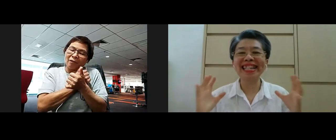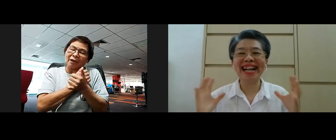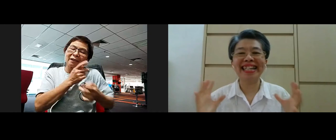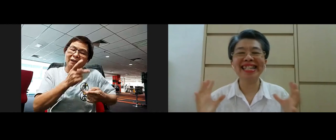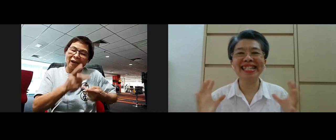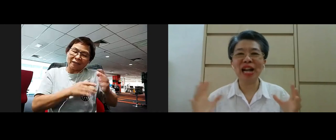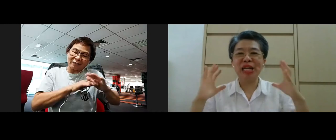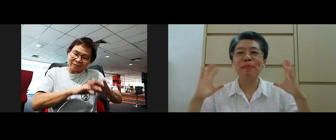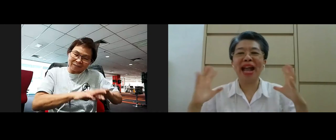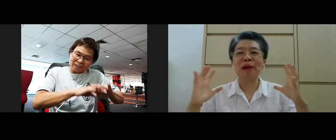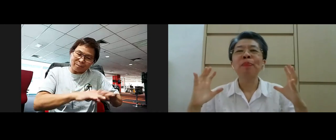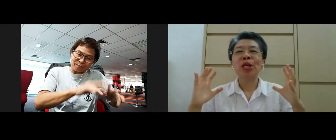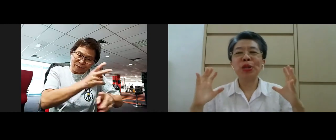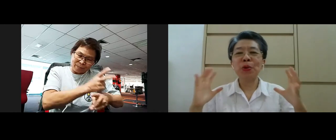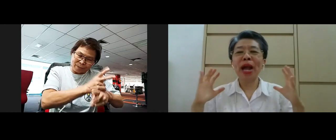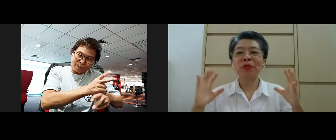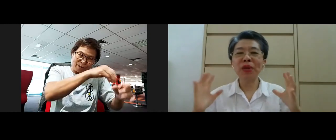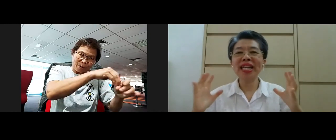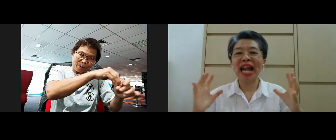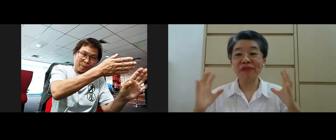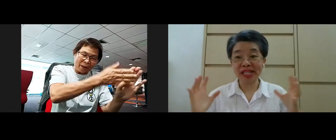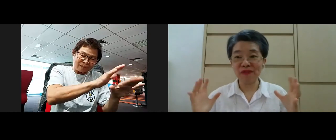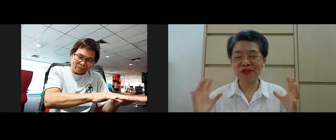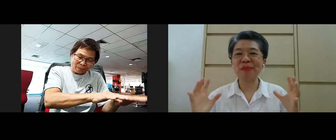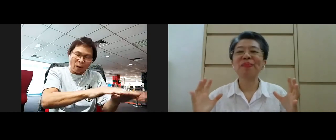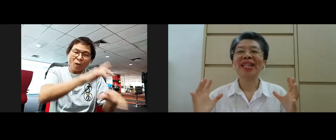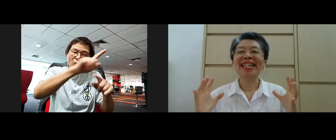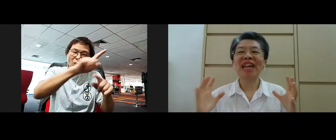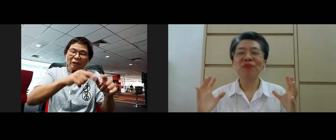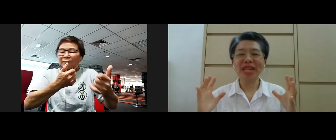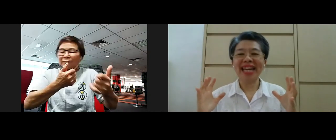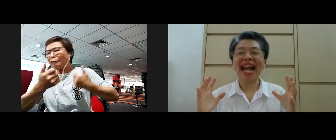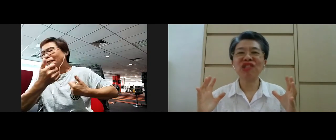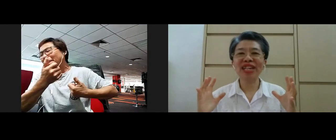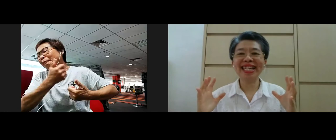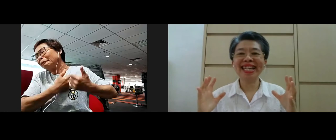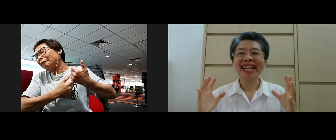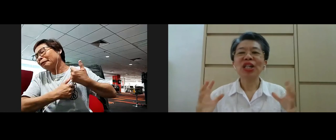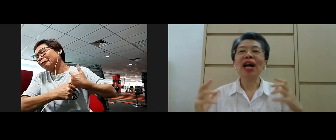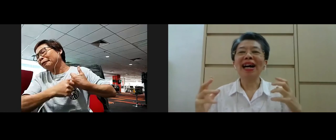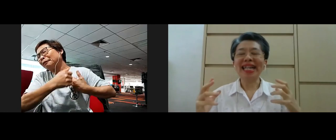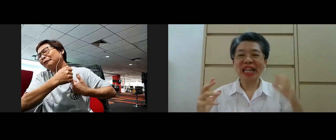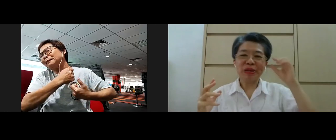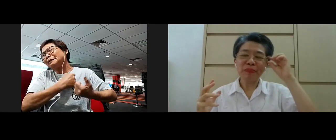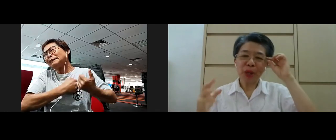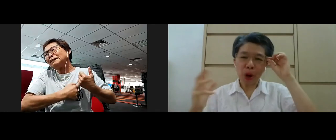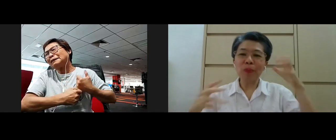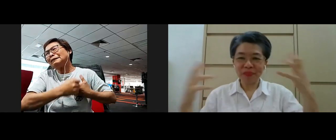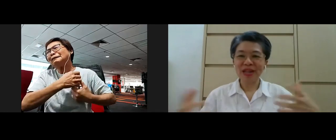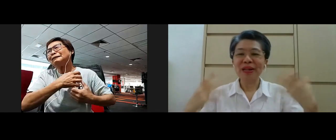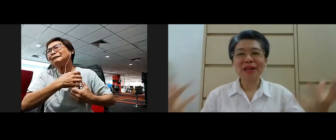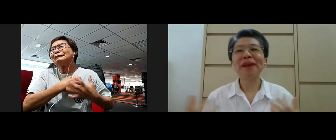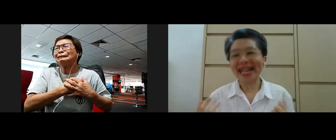lovingness and the kindness yeah in the bank so when we have suffering then we can actually you know